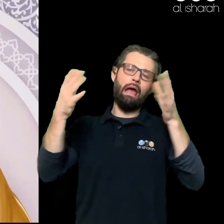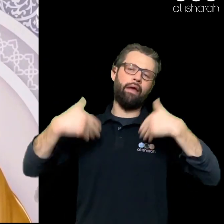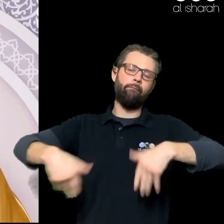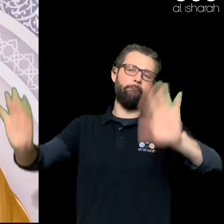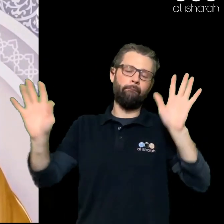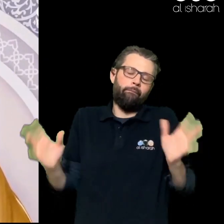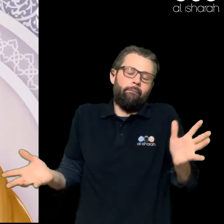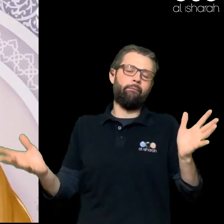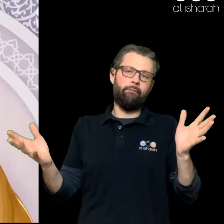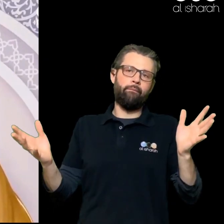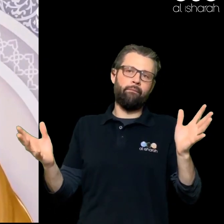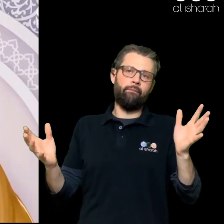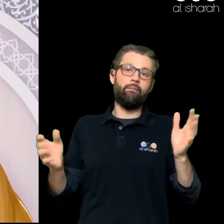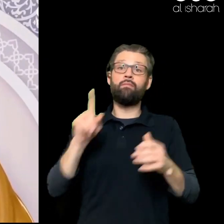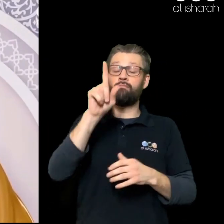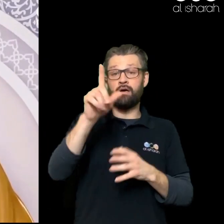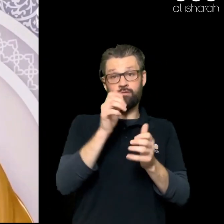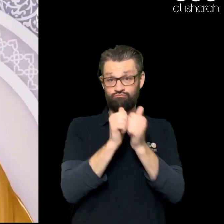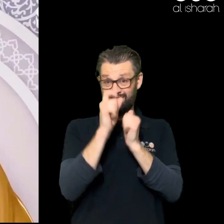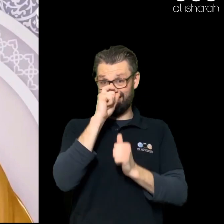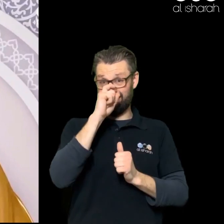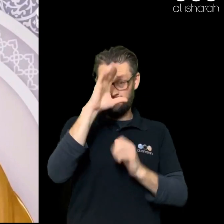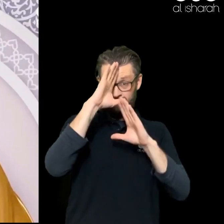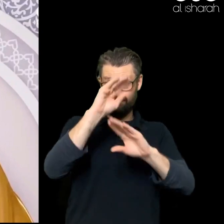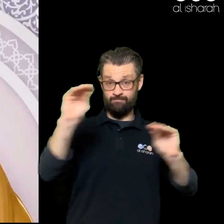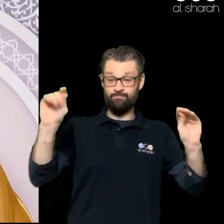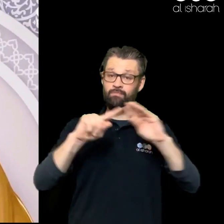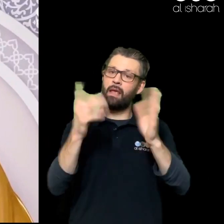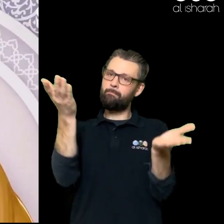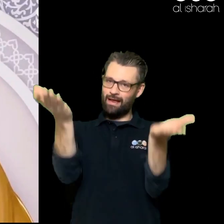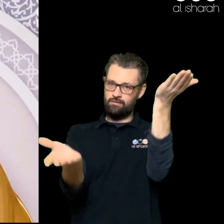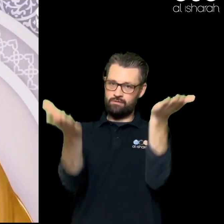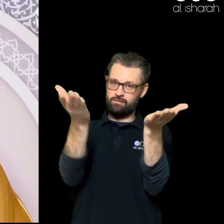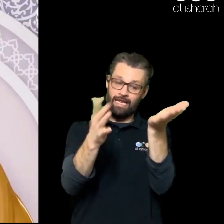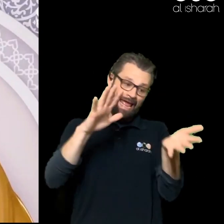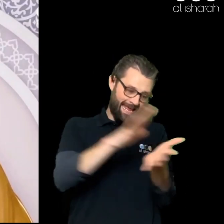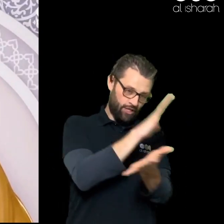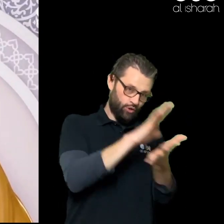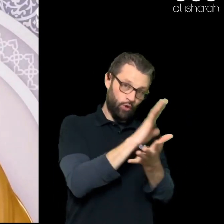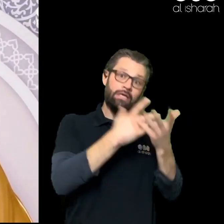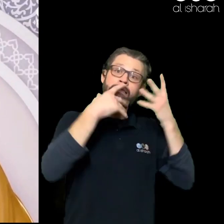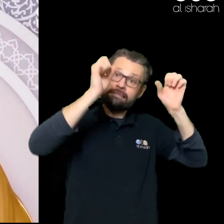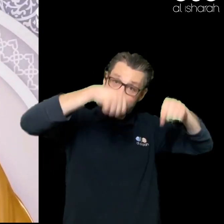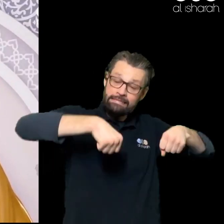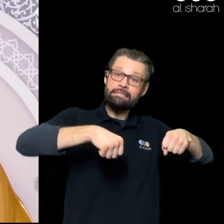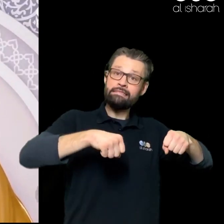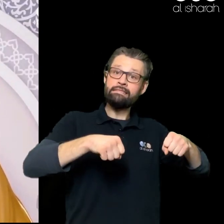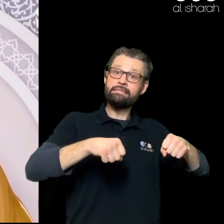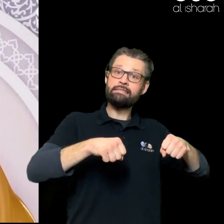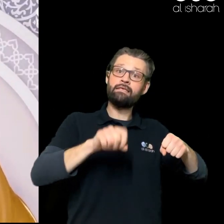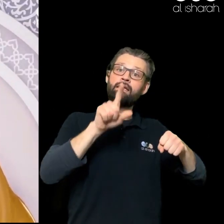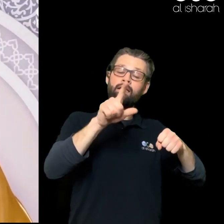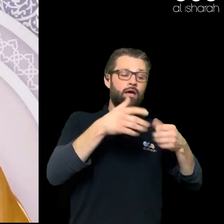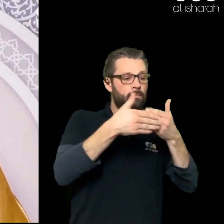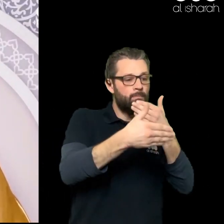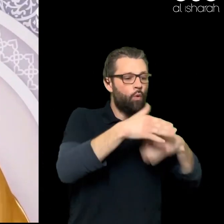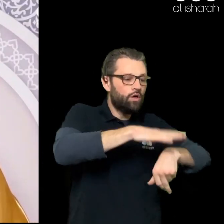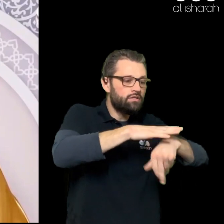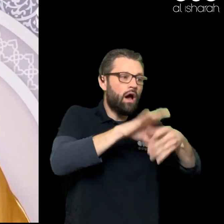Balanced Message We Should Enjoy Ourselves Yes We Must Spend More Time With Our Family Members That Will Bring About A Lot Of Contentment